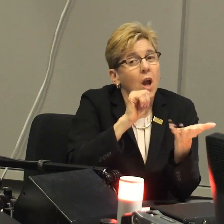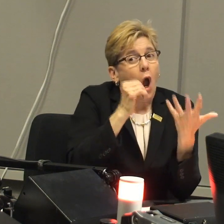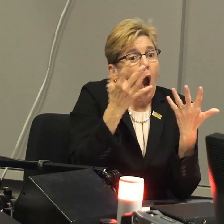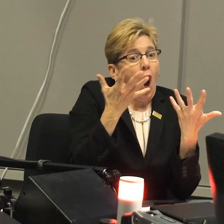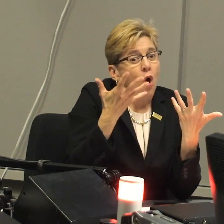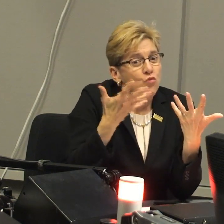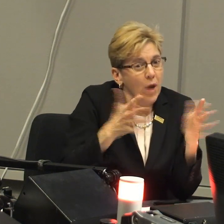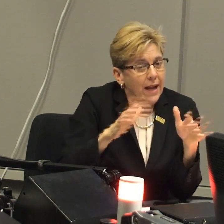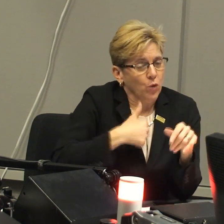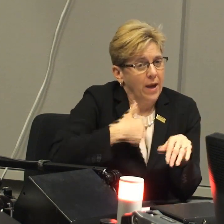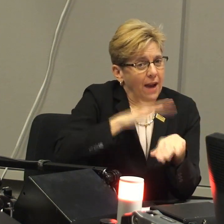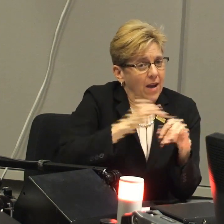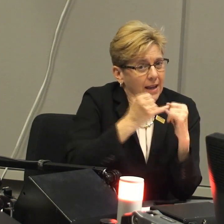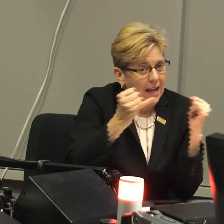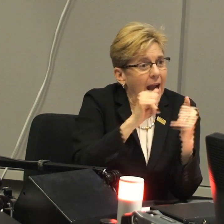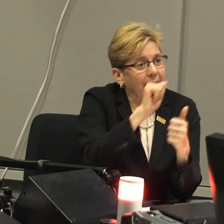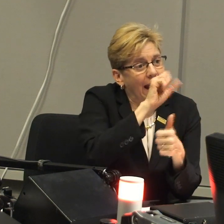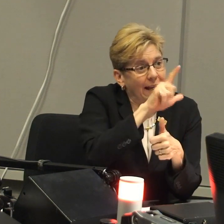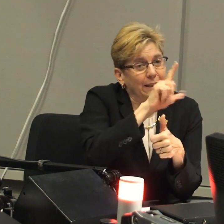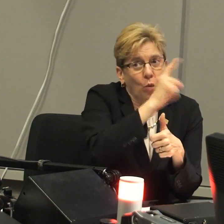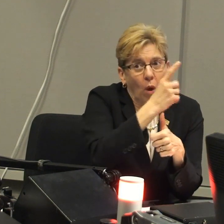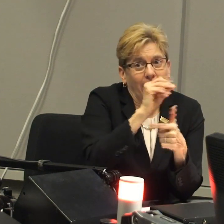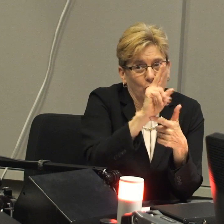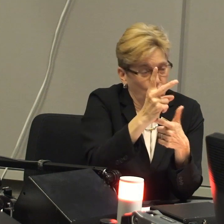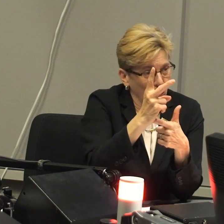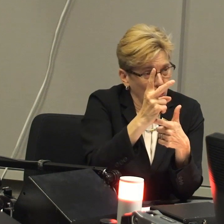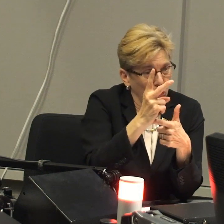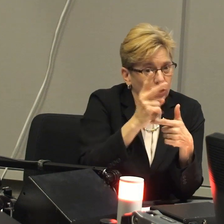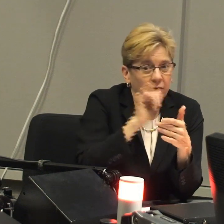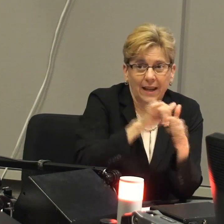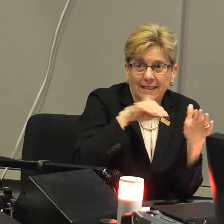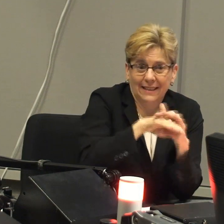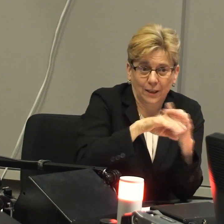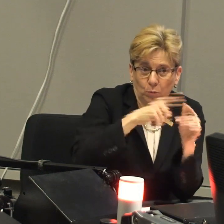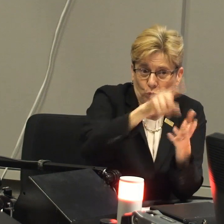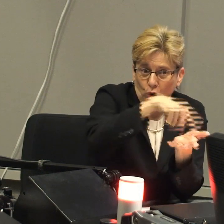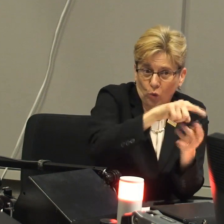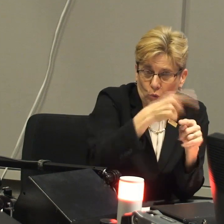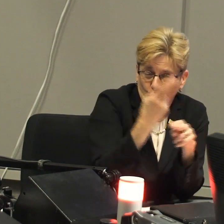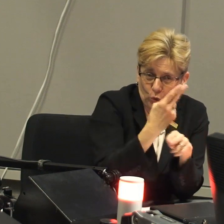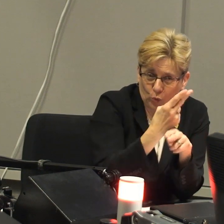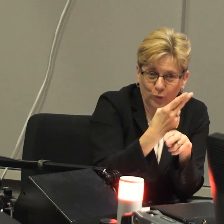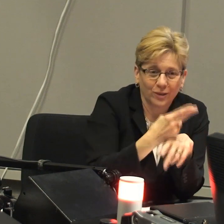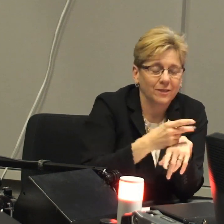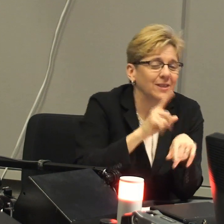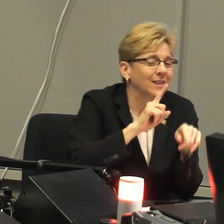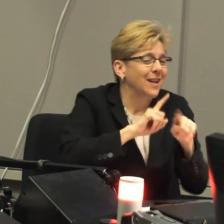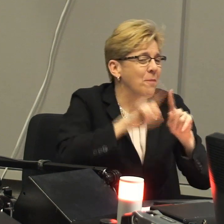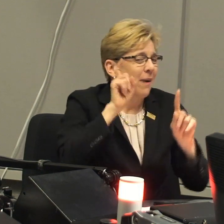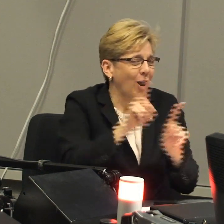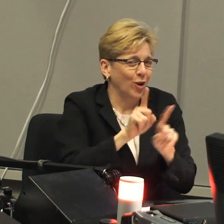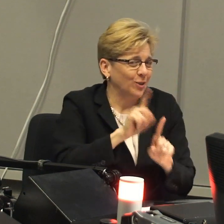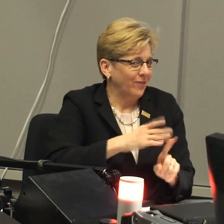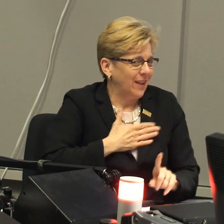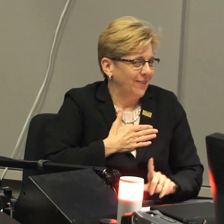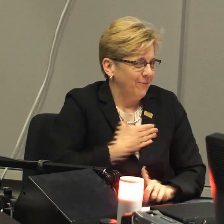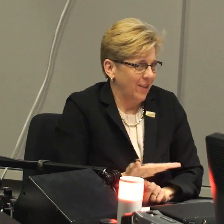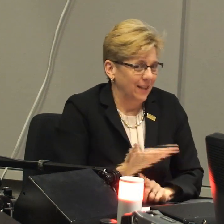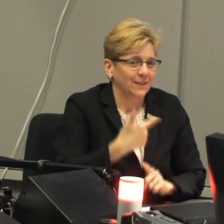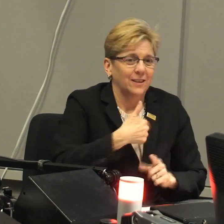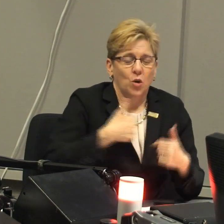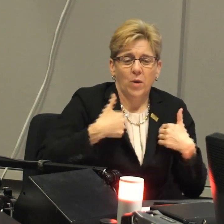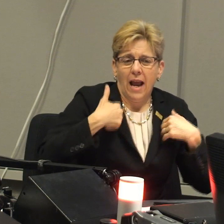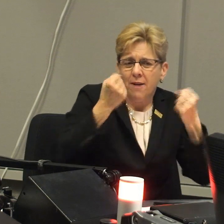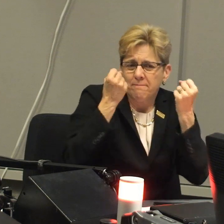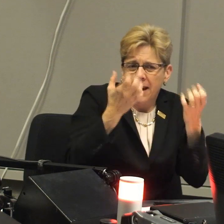platform. We already have online ASL 1 and ASL 2 classes that are accessible for people to use,